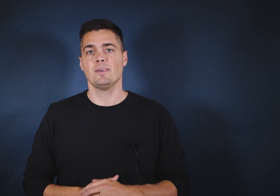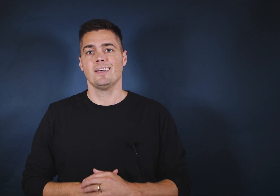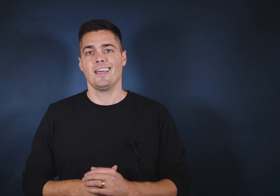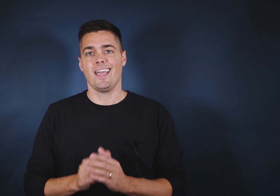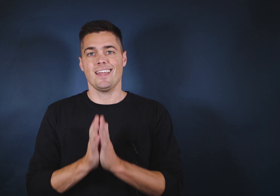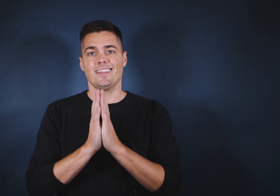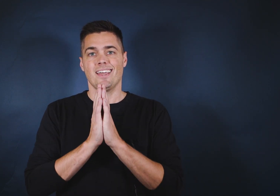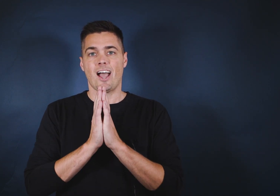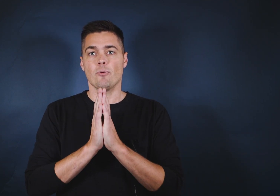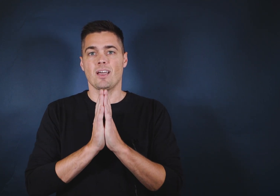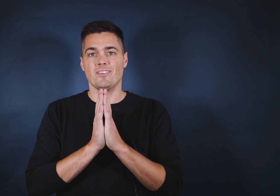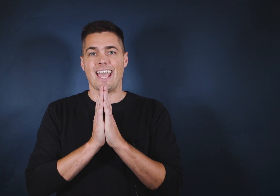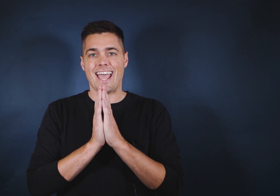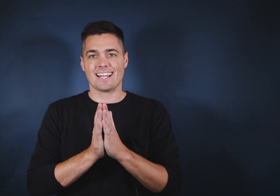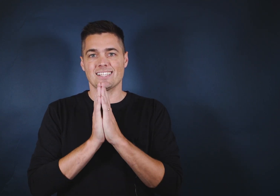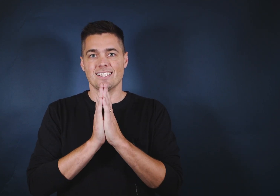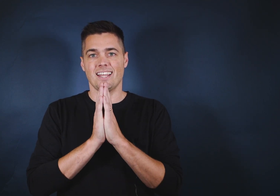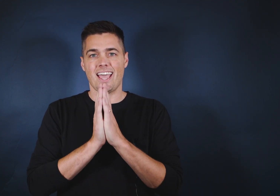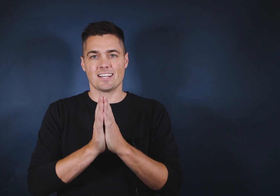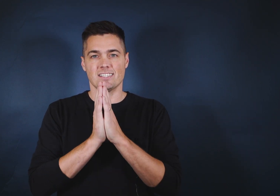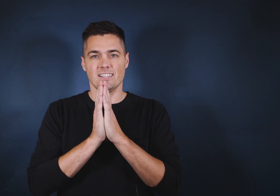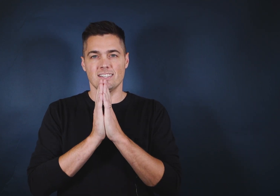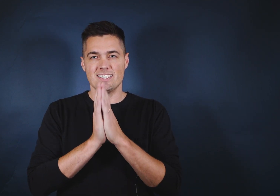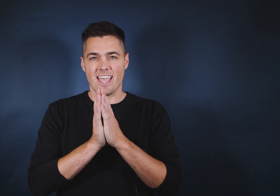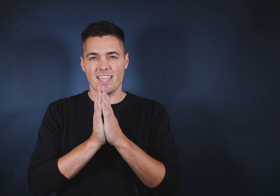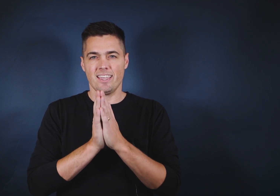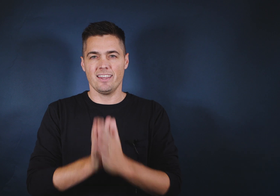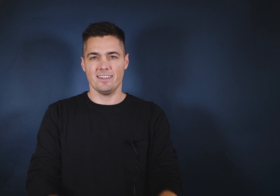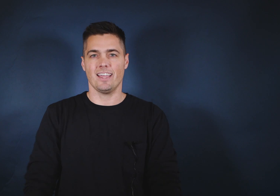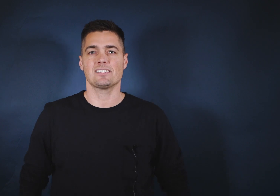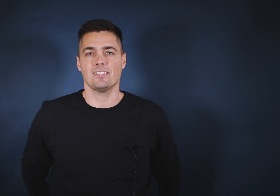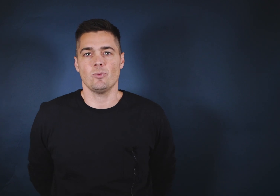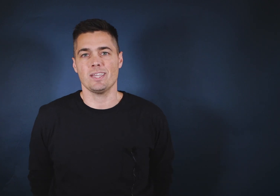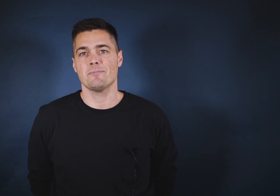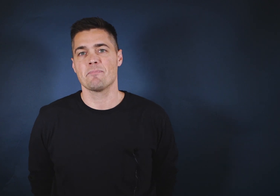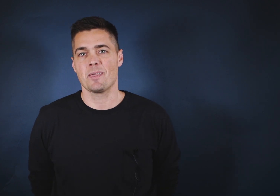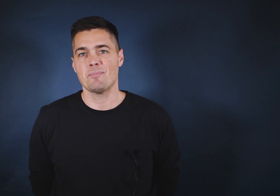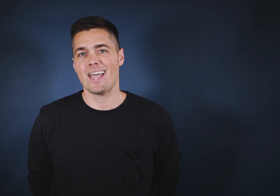and I hope you have an excellent, excellent day and an excellent week. Bye.